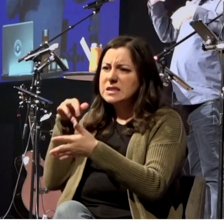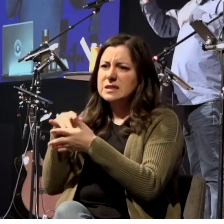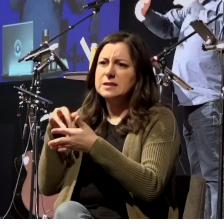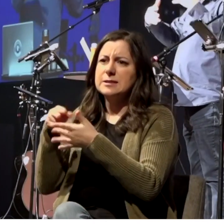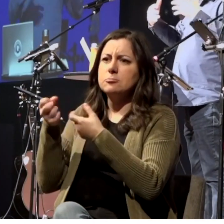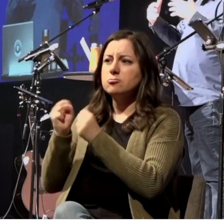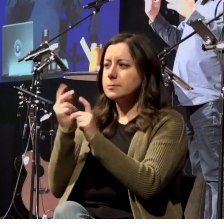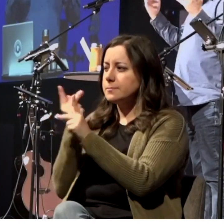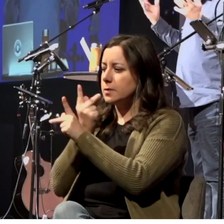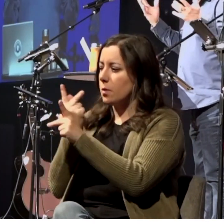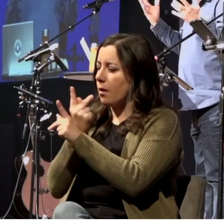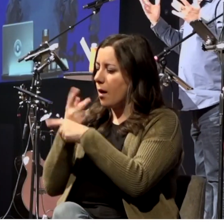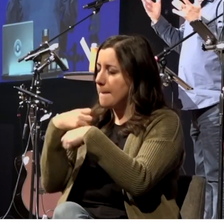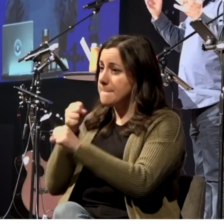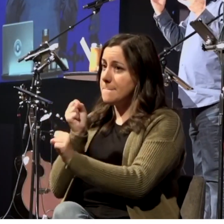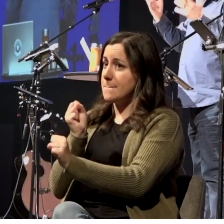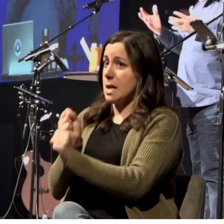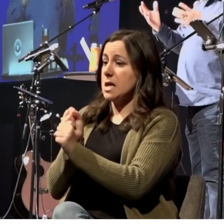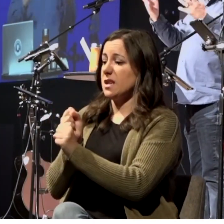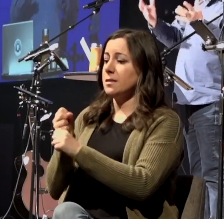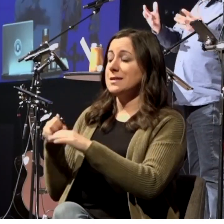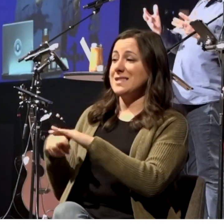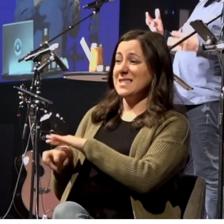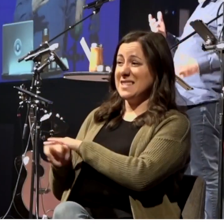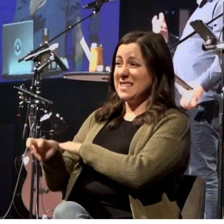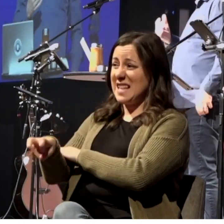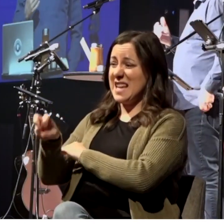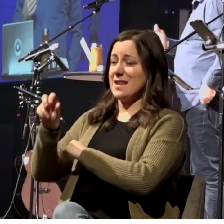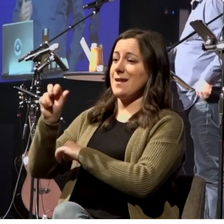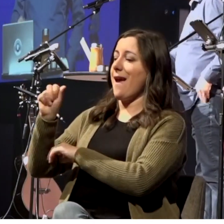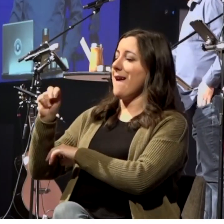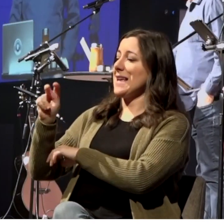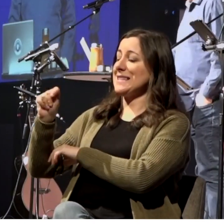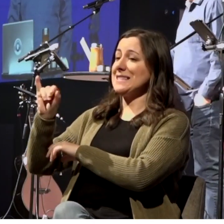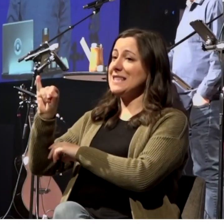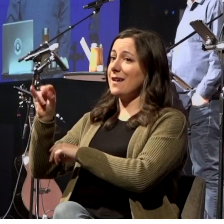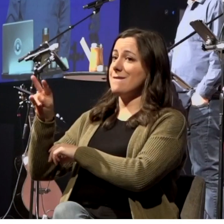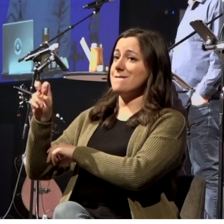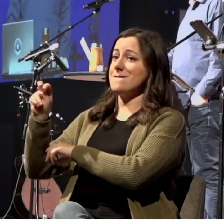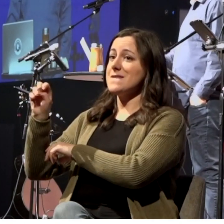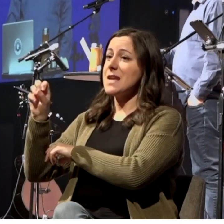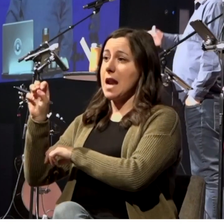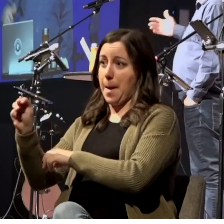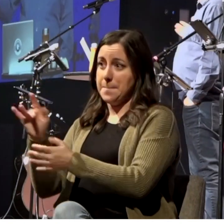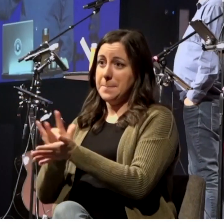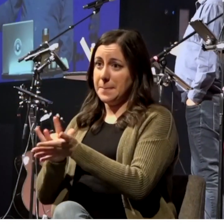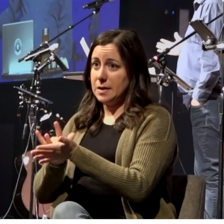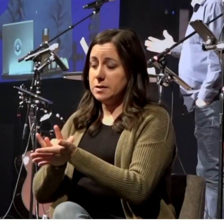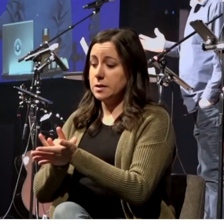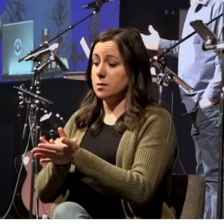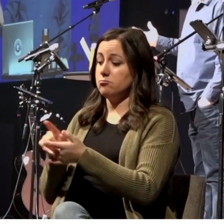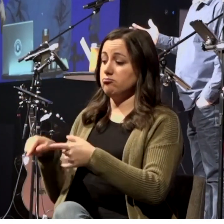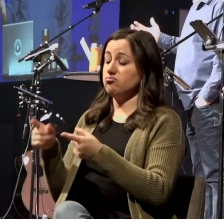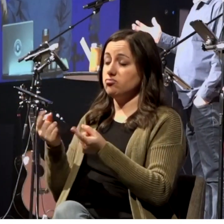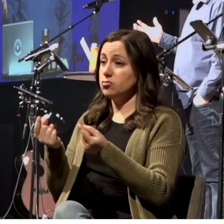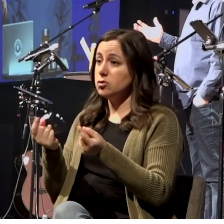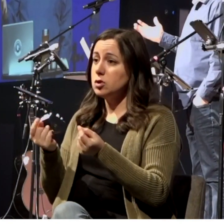out the concept of snake antivenom, that they used the blood of horses for this?